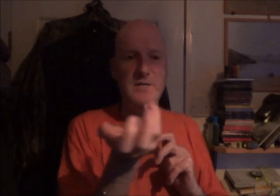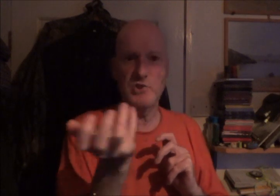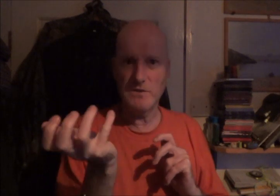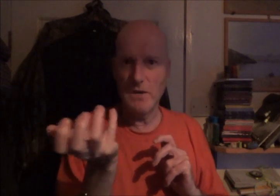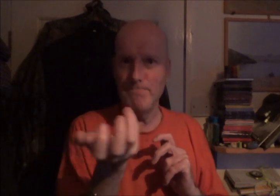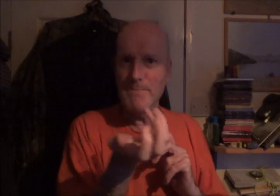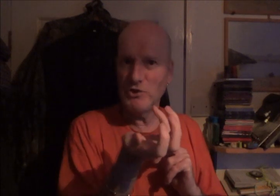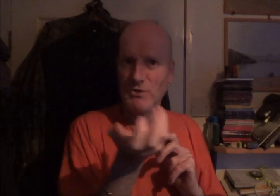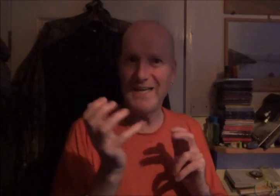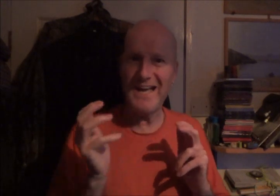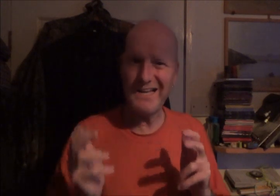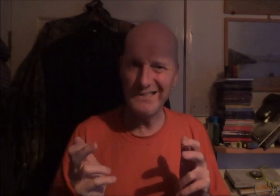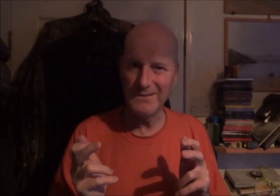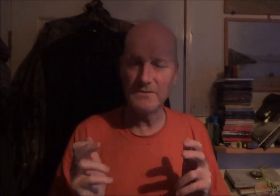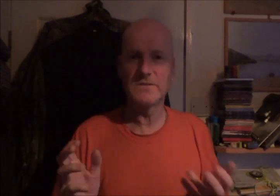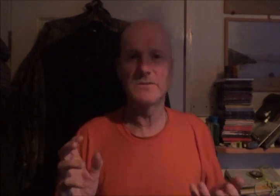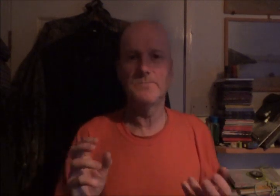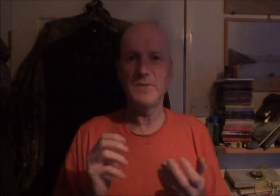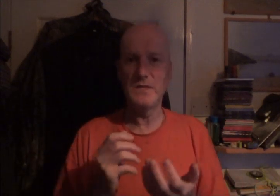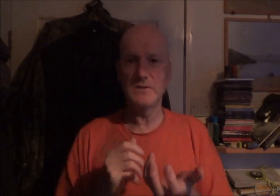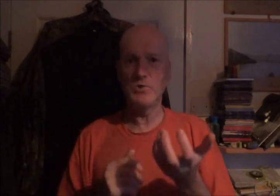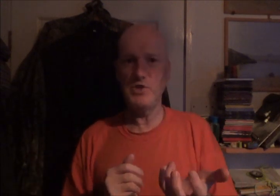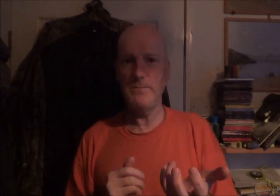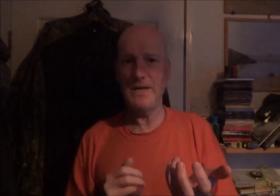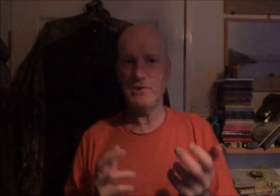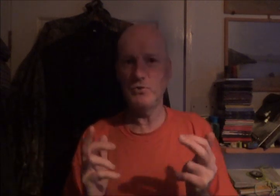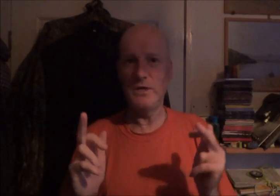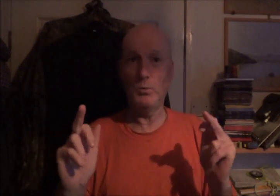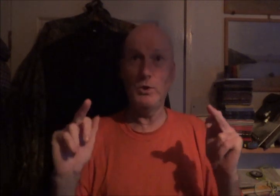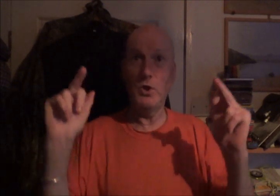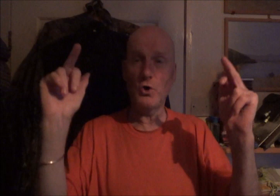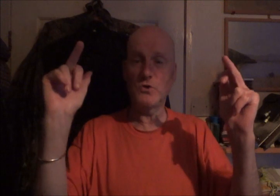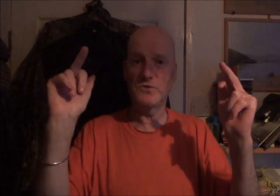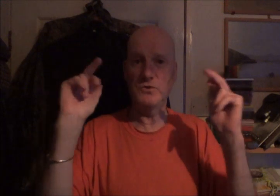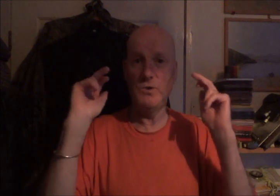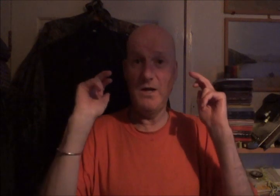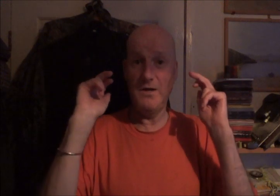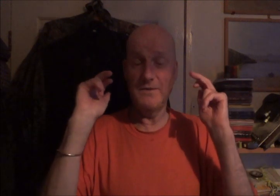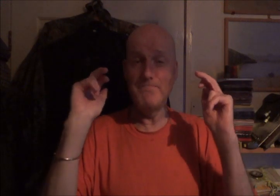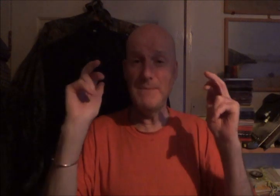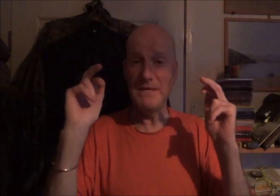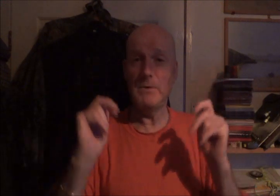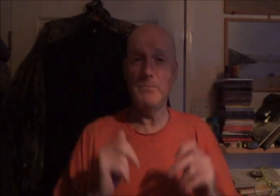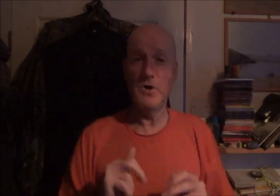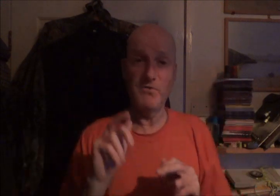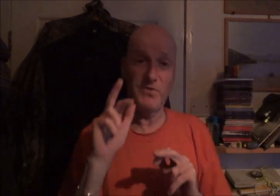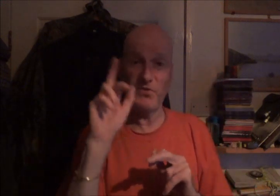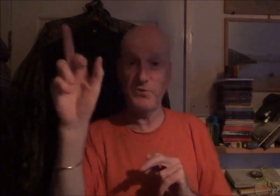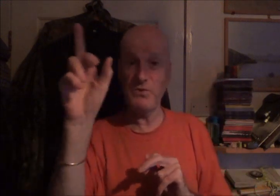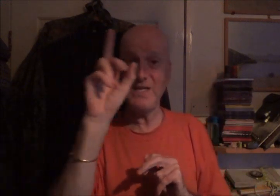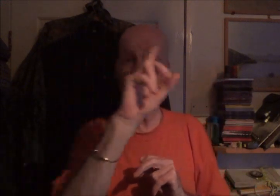It's just measuring angles. So a GPS unit will lock onto the minimum of three